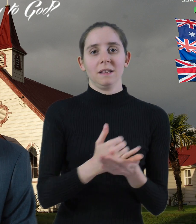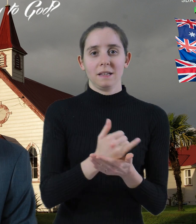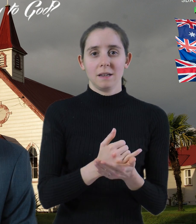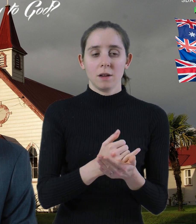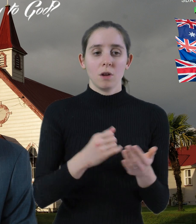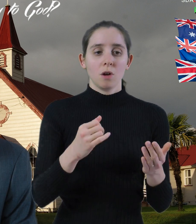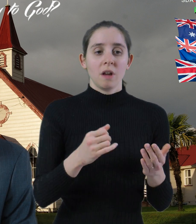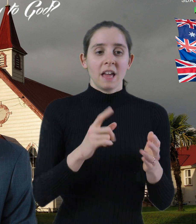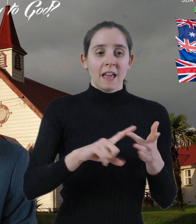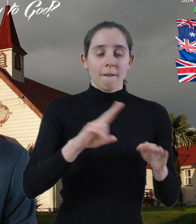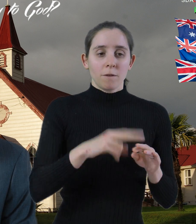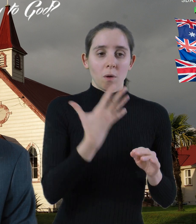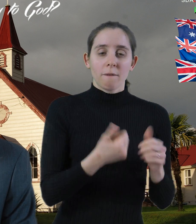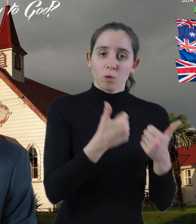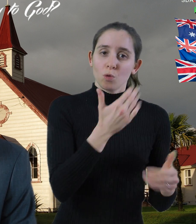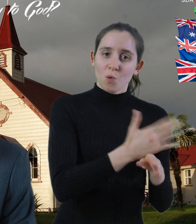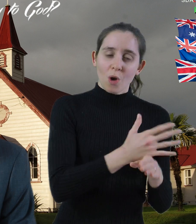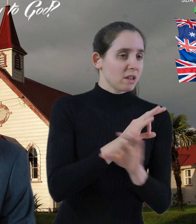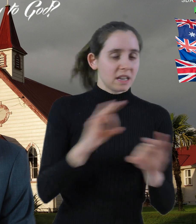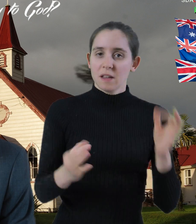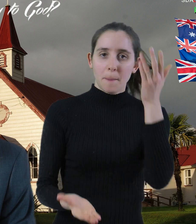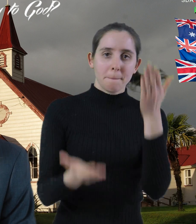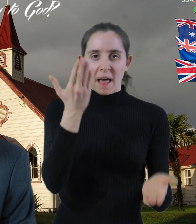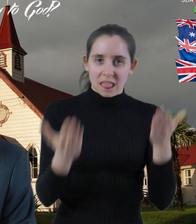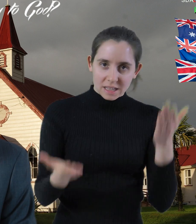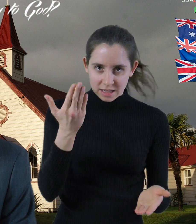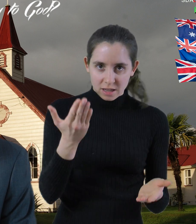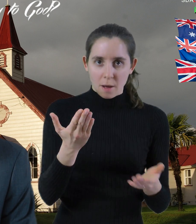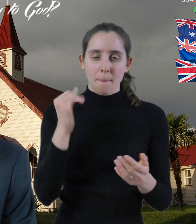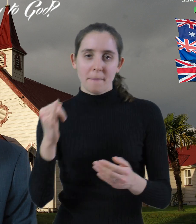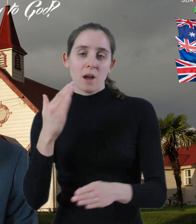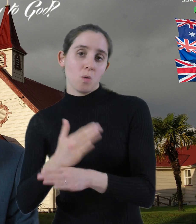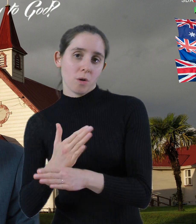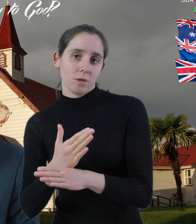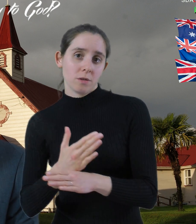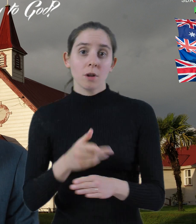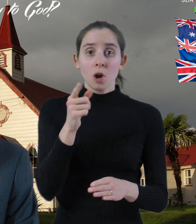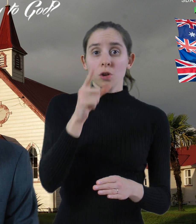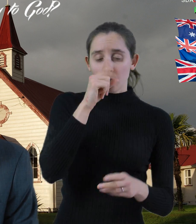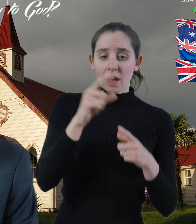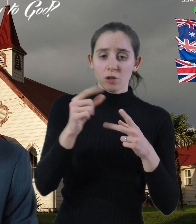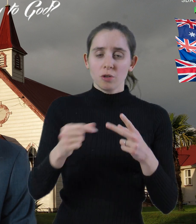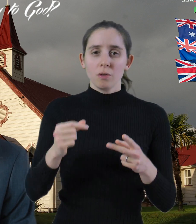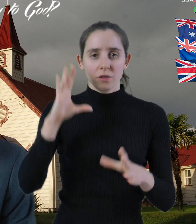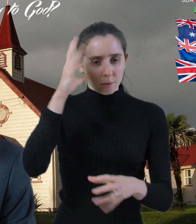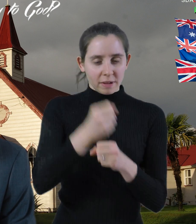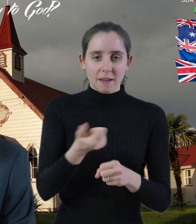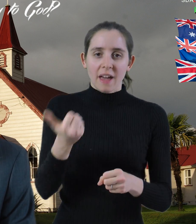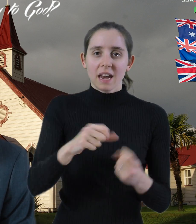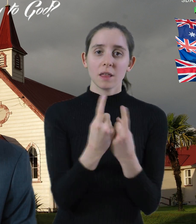a good work does not balance off the bad work. You can choose to believe anything you want, but if